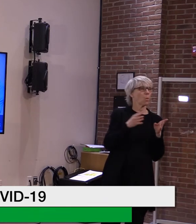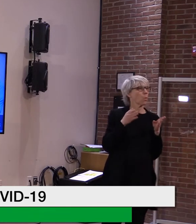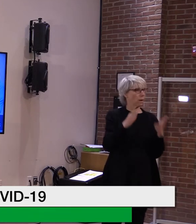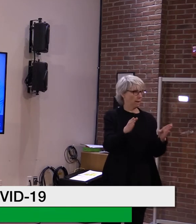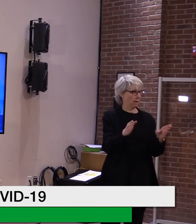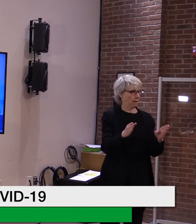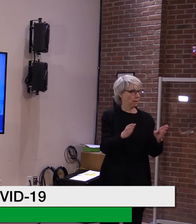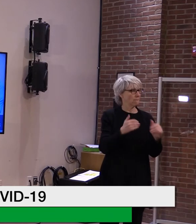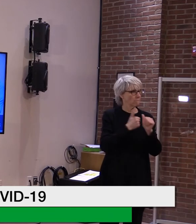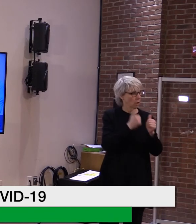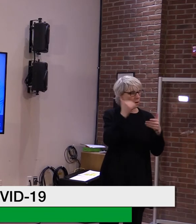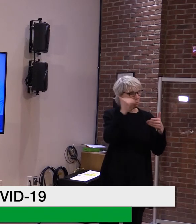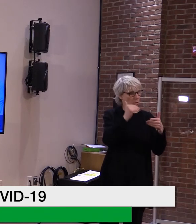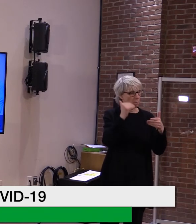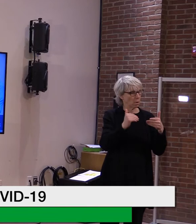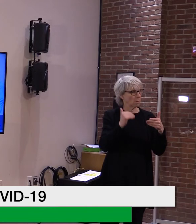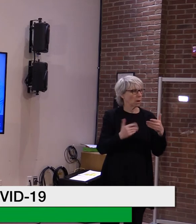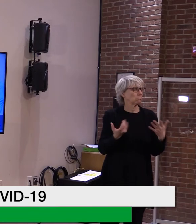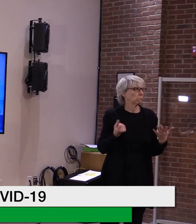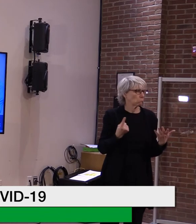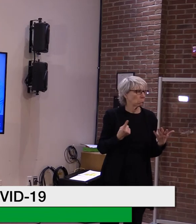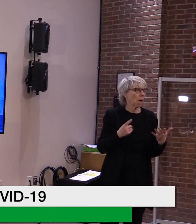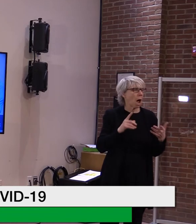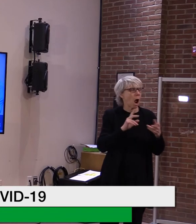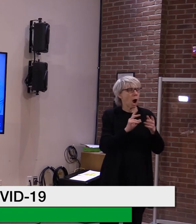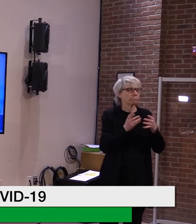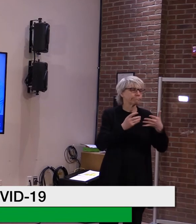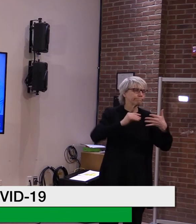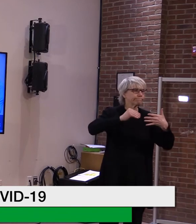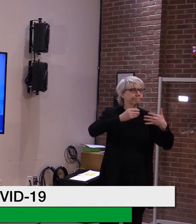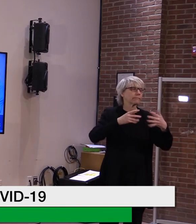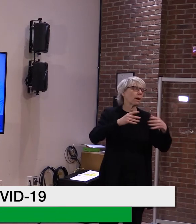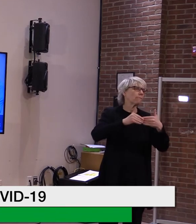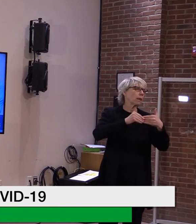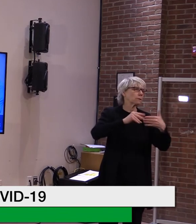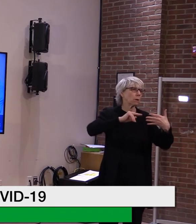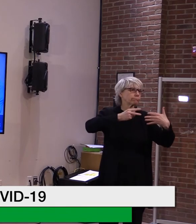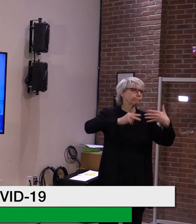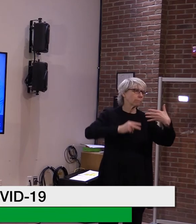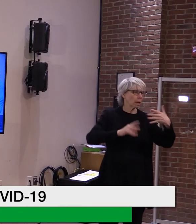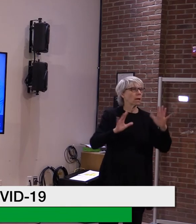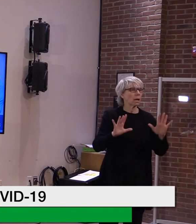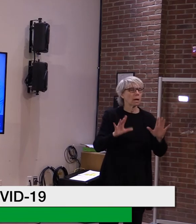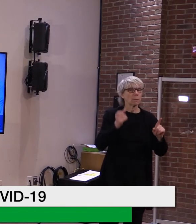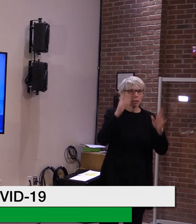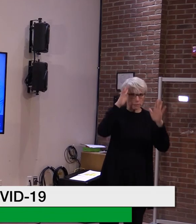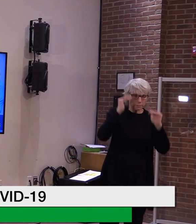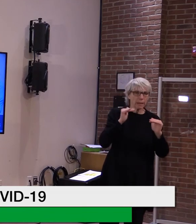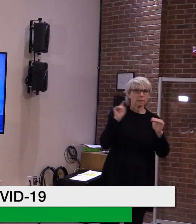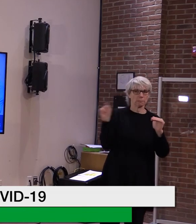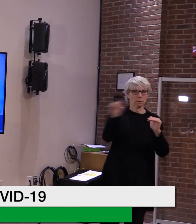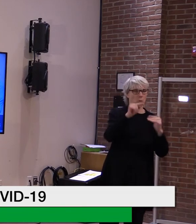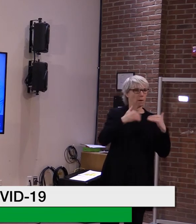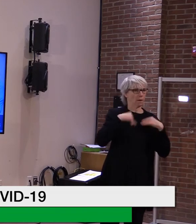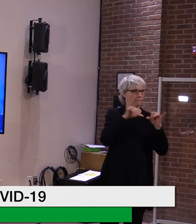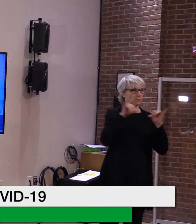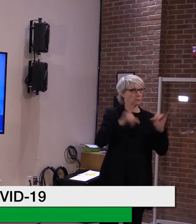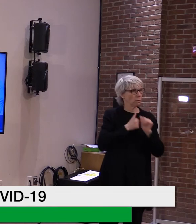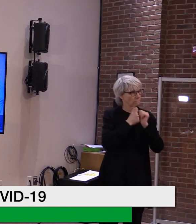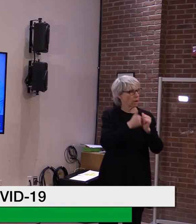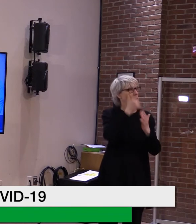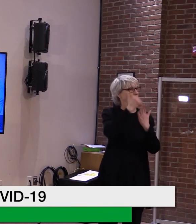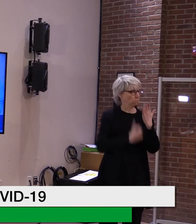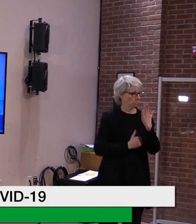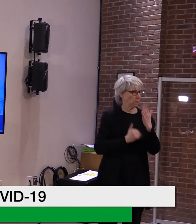ways that various locations do it. Set up their criteria, uh, set up their, their system based upon that criteria.